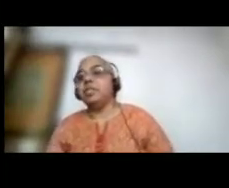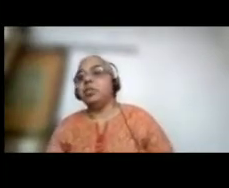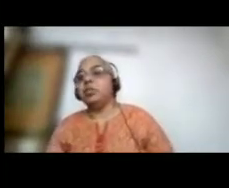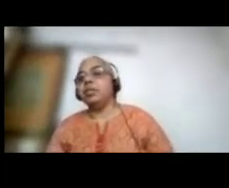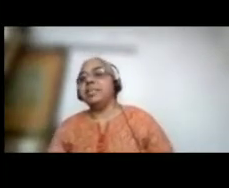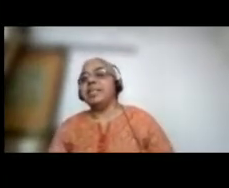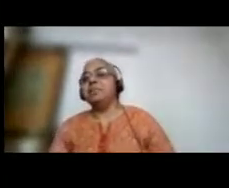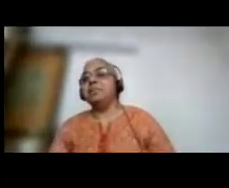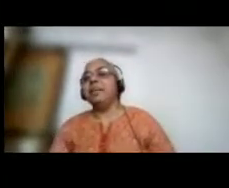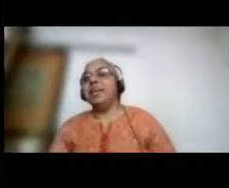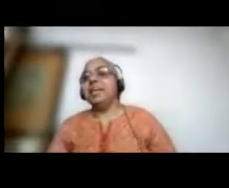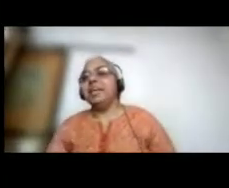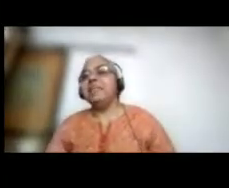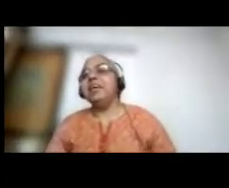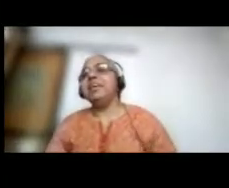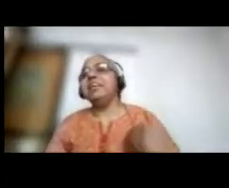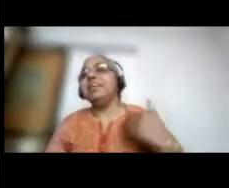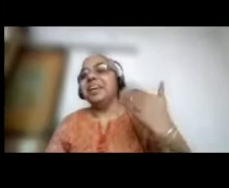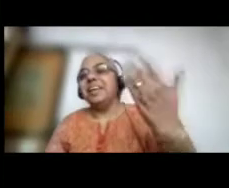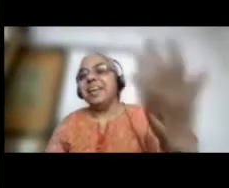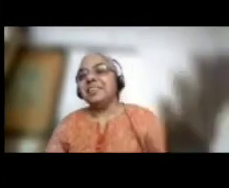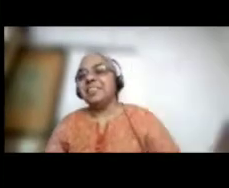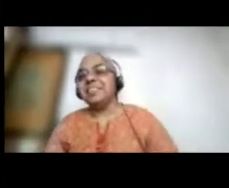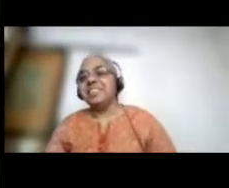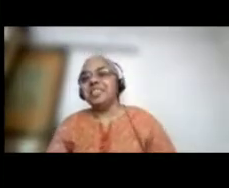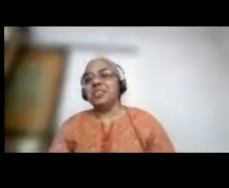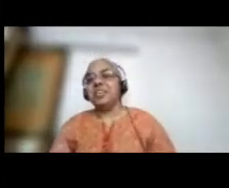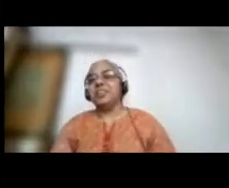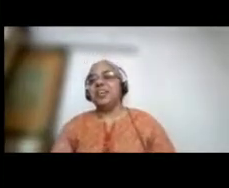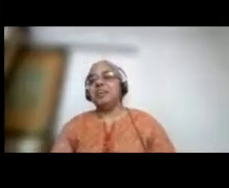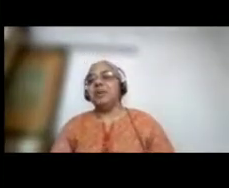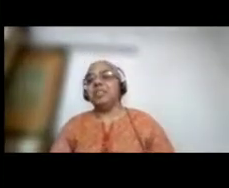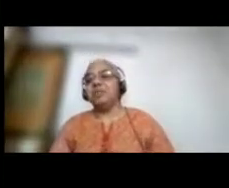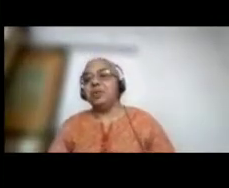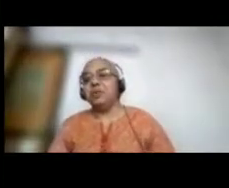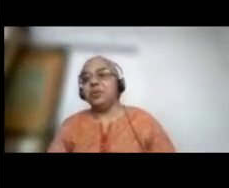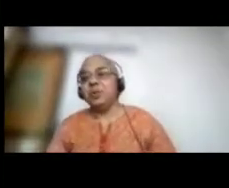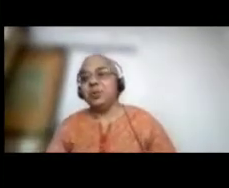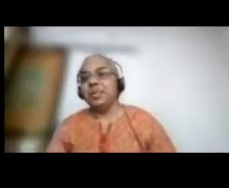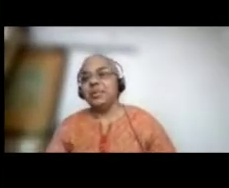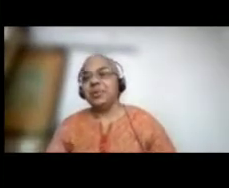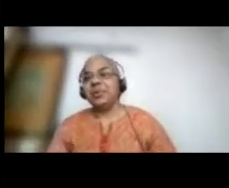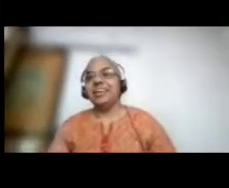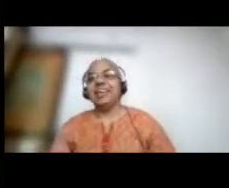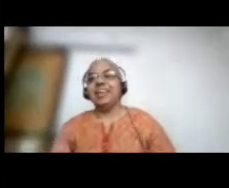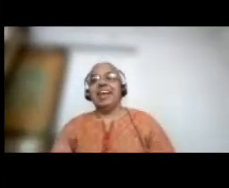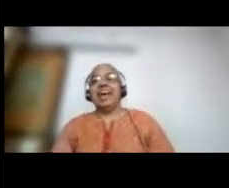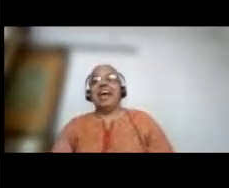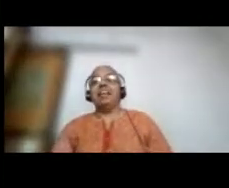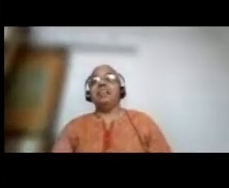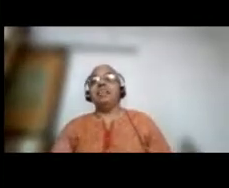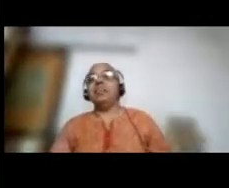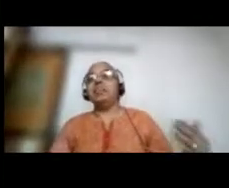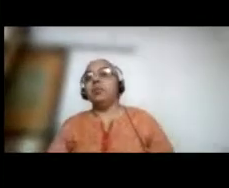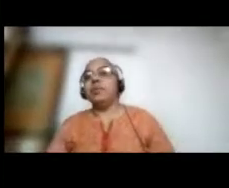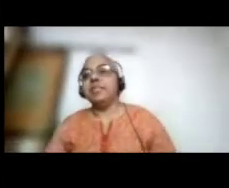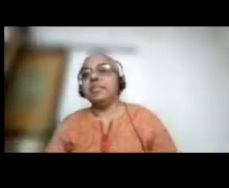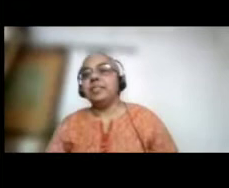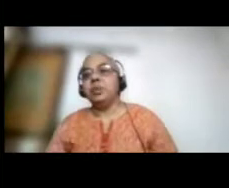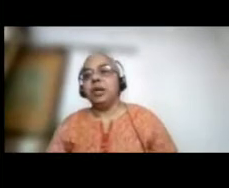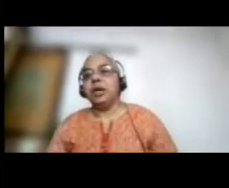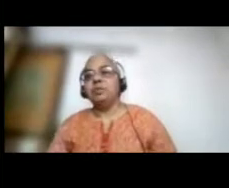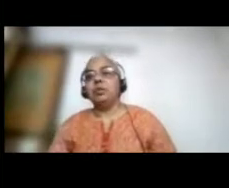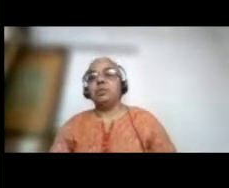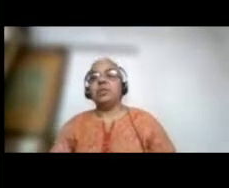for the last two years has been giving electricity to the grid because there was no school at all. And these are the